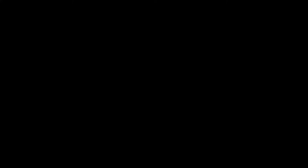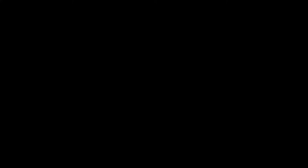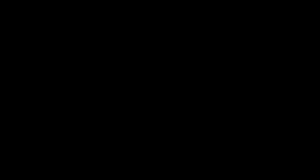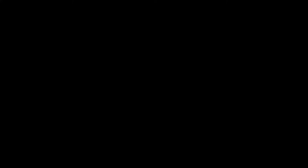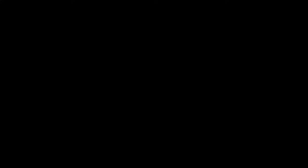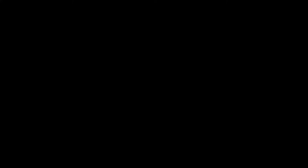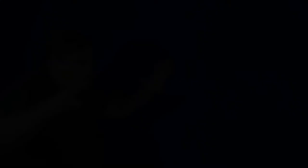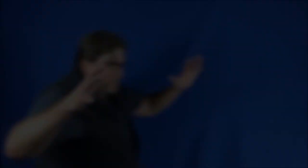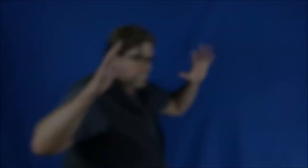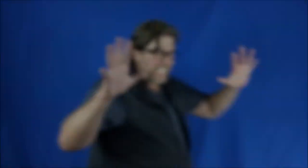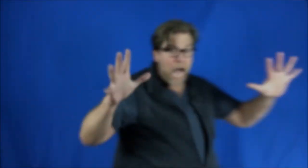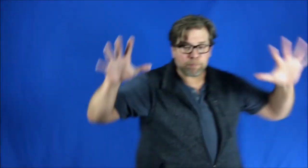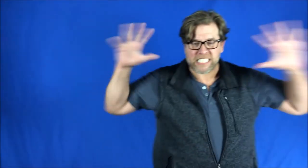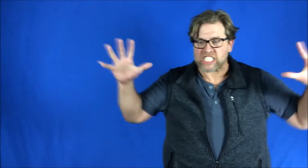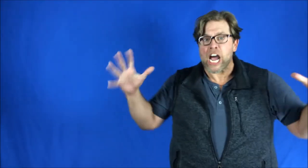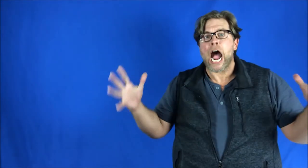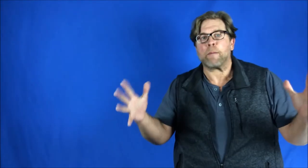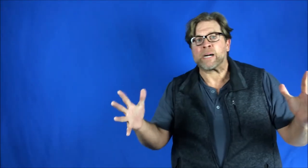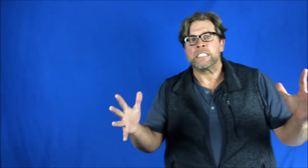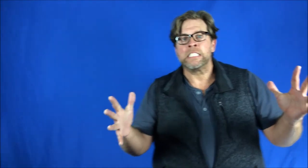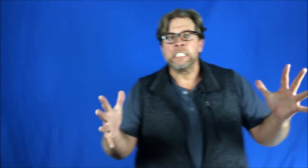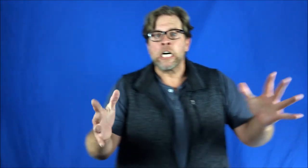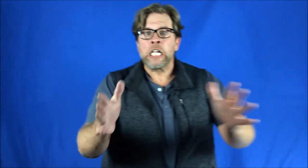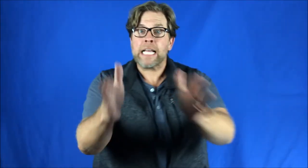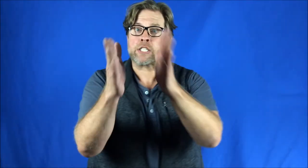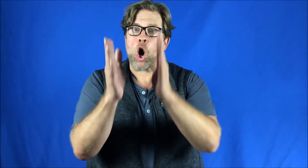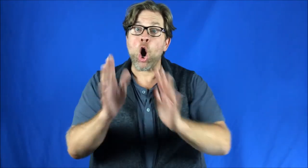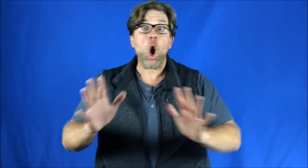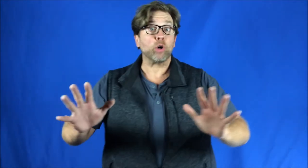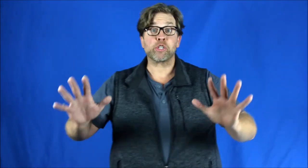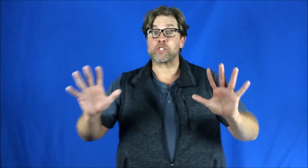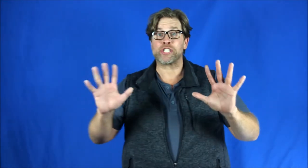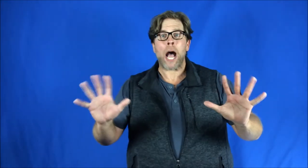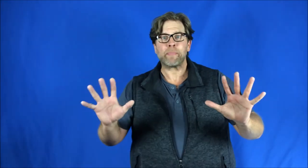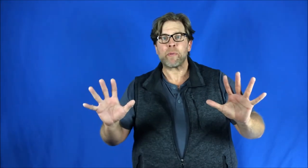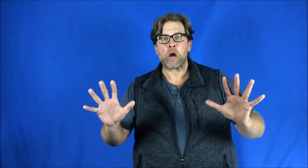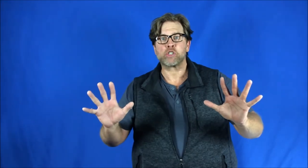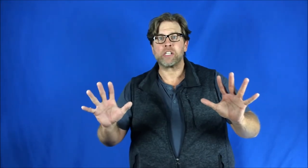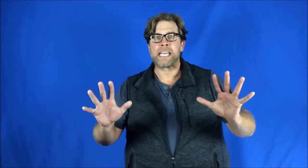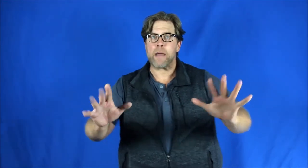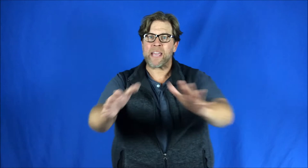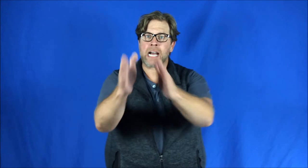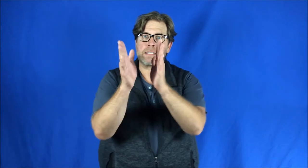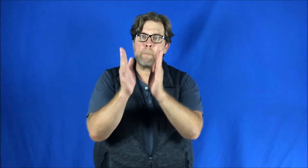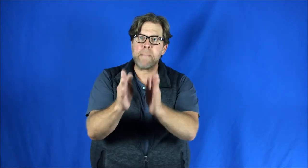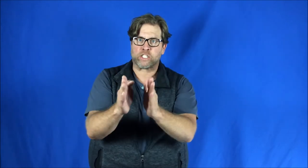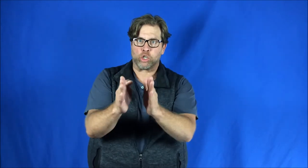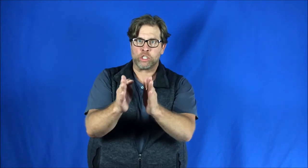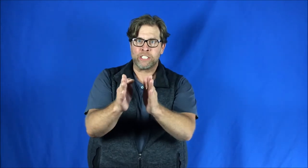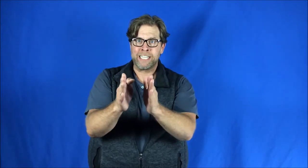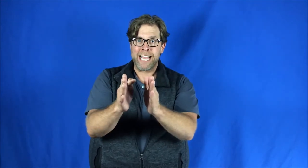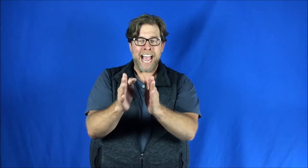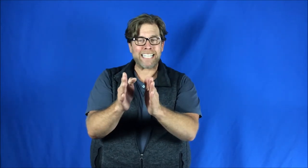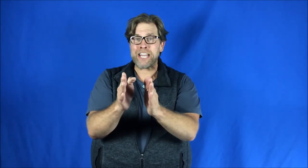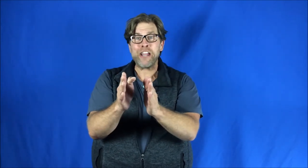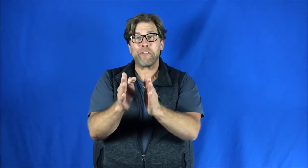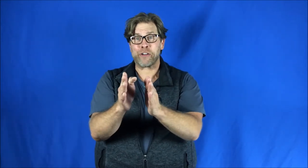Stop! Stop! Stop! Let's all stop the rehearsal again because Mitchell has another